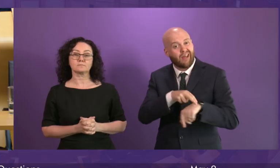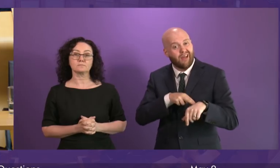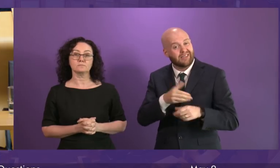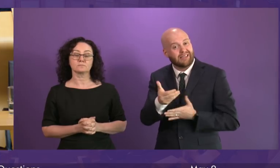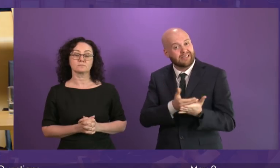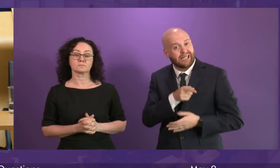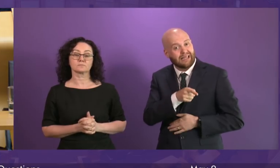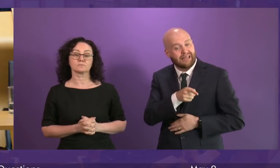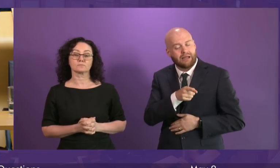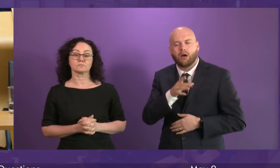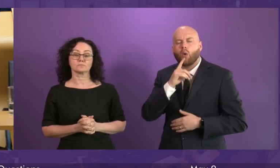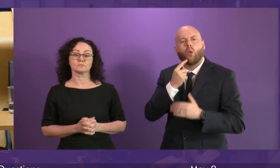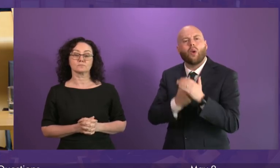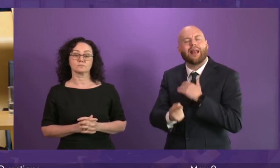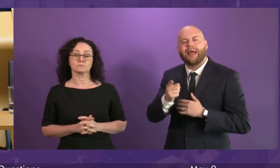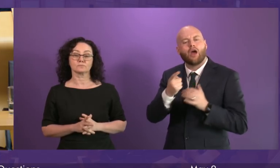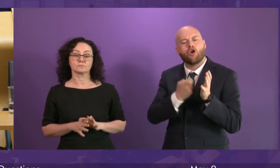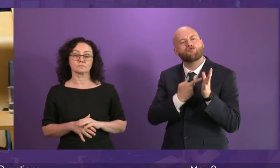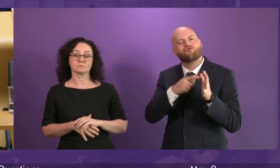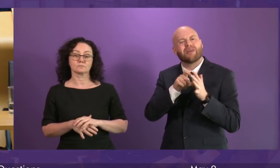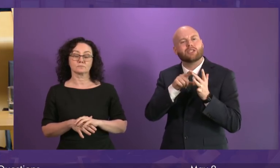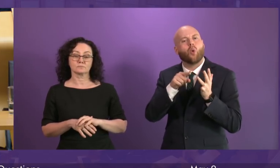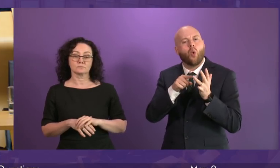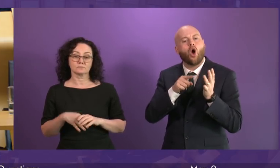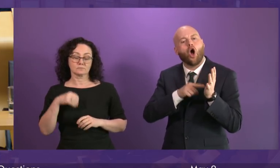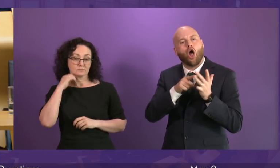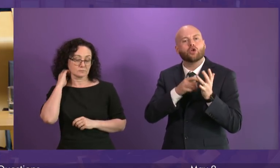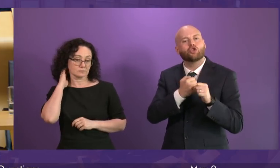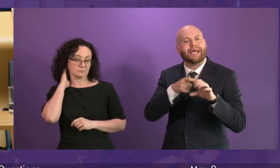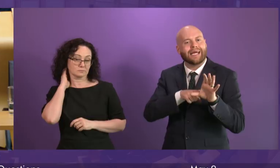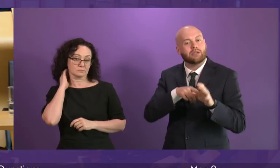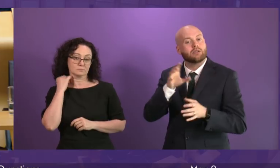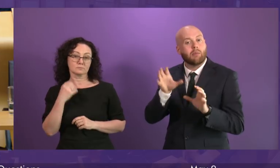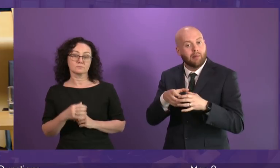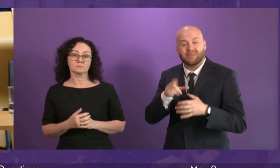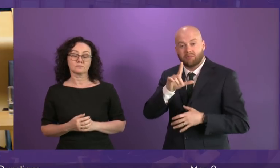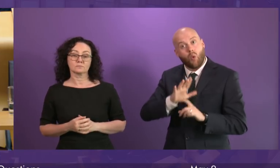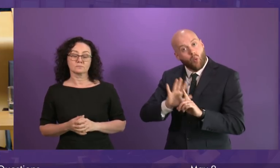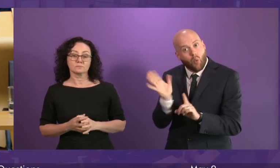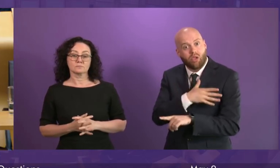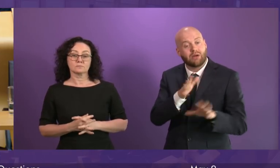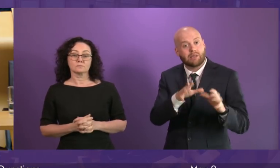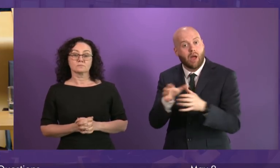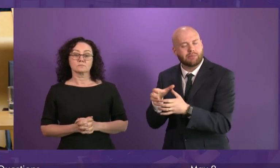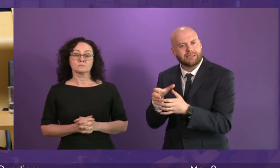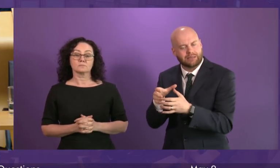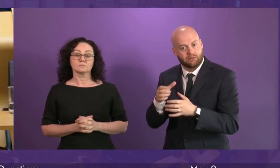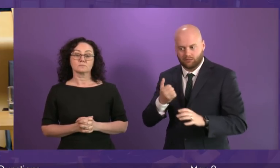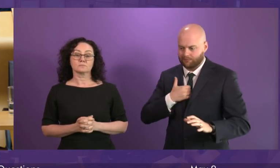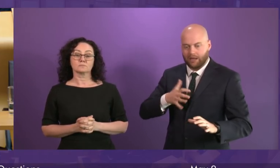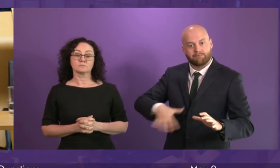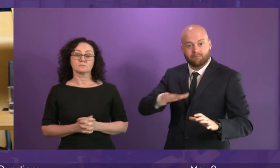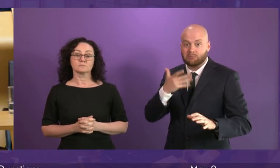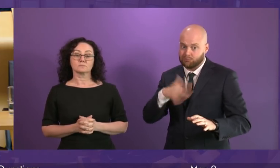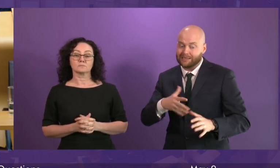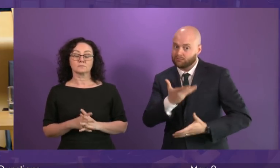in the radiology department, but across all staff in the hospitals, where regrettably, my constituents have in the past made similar allegations